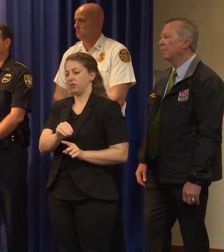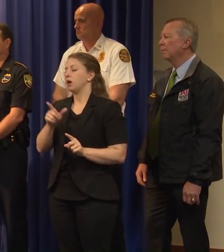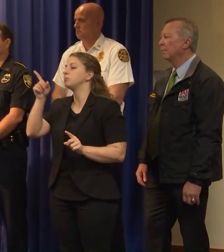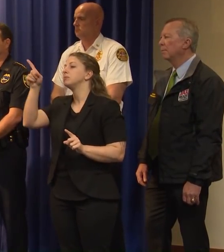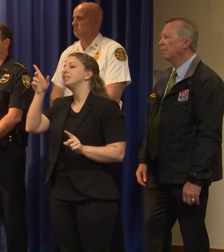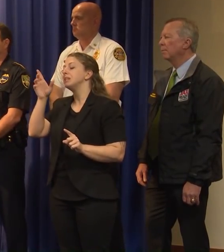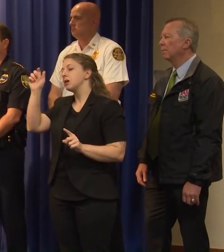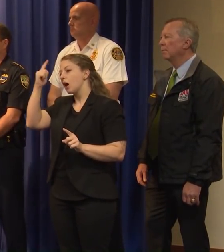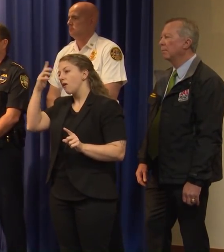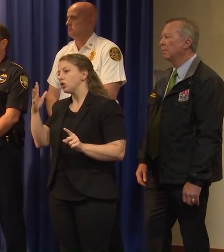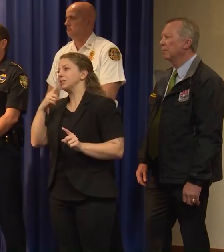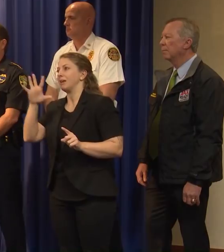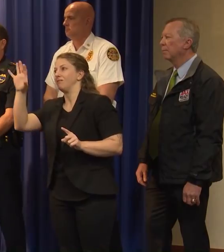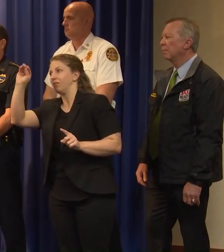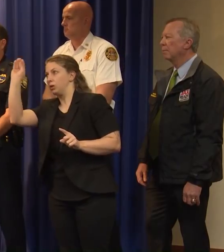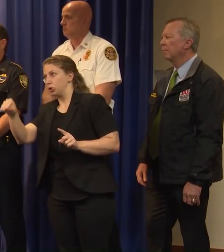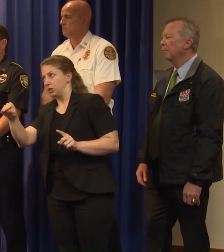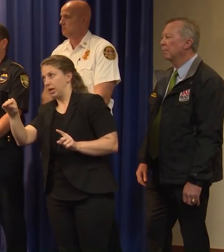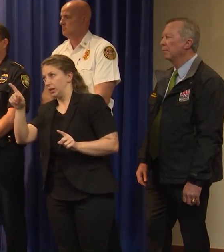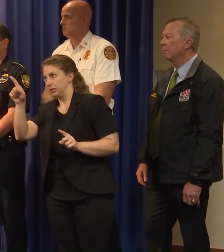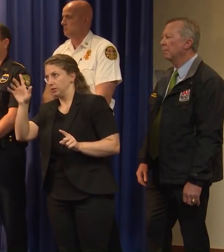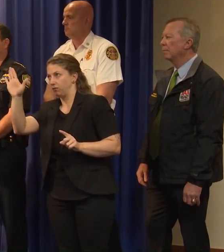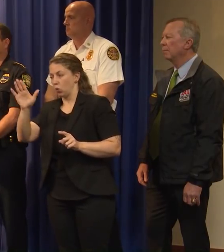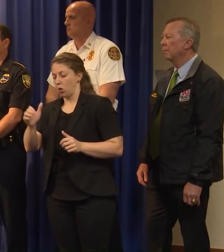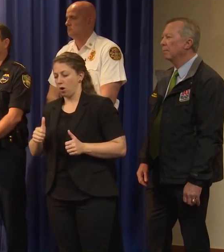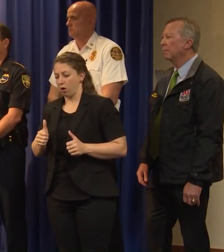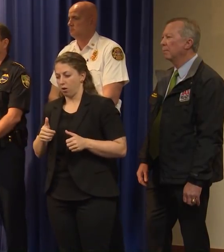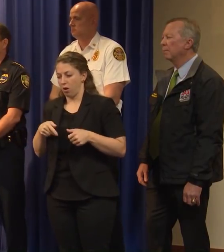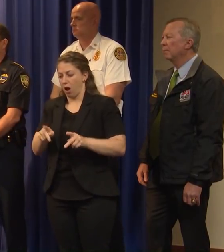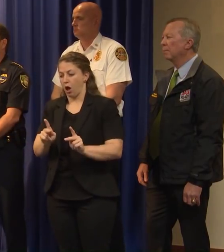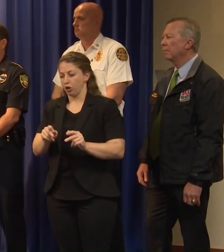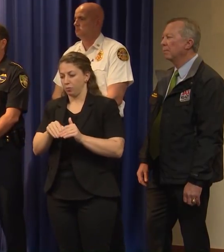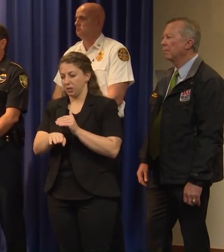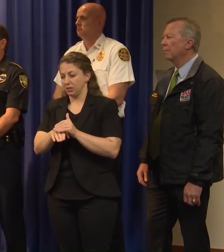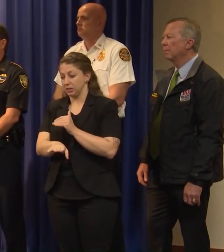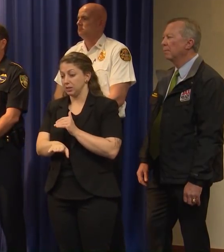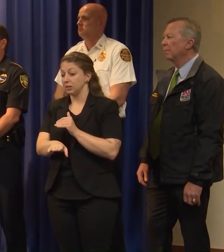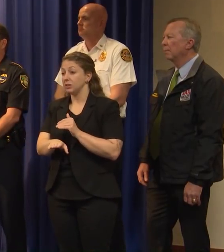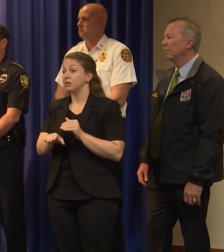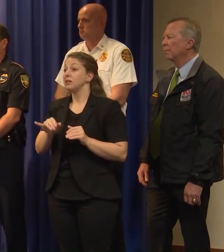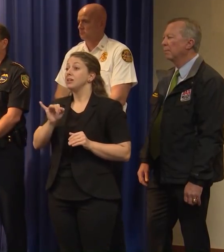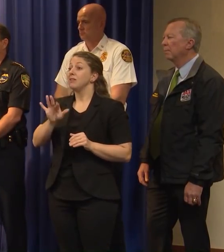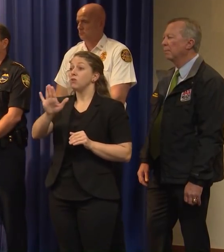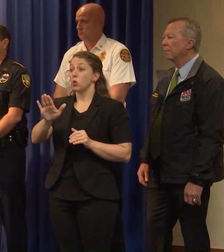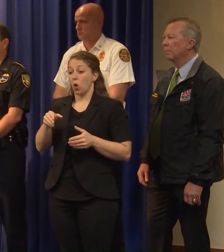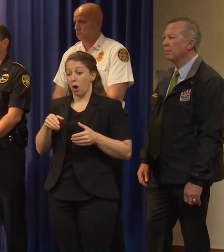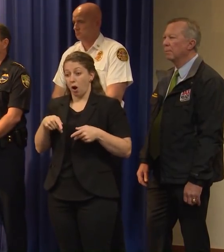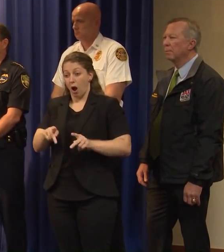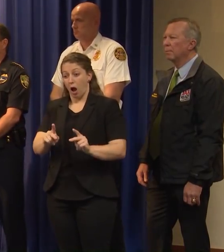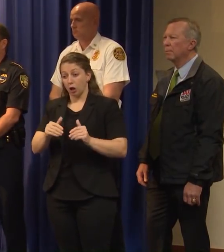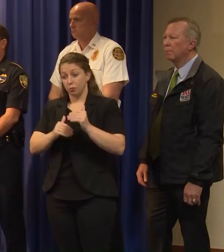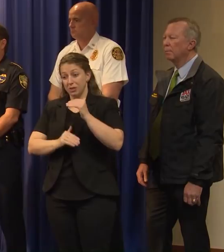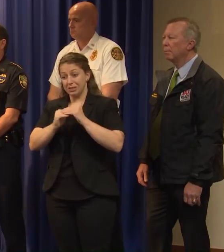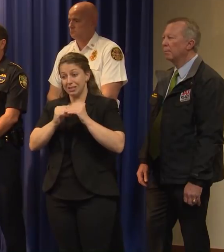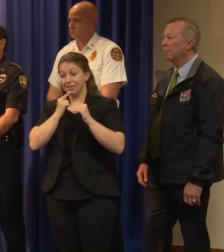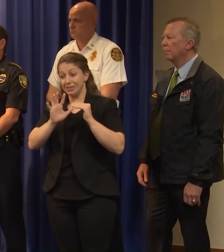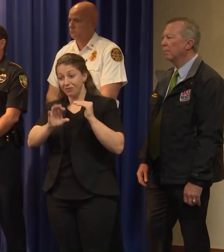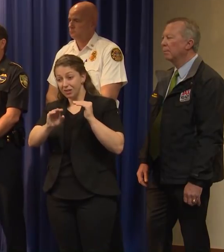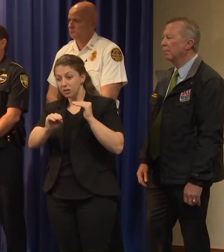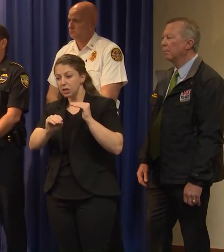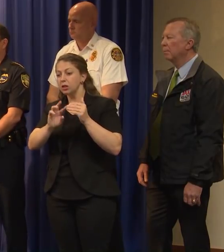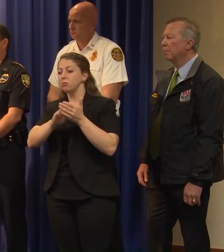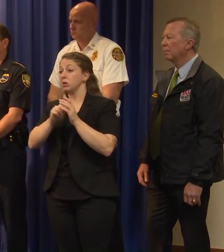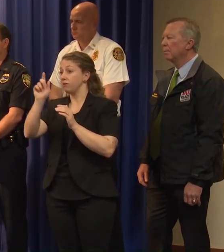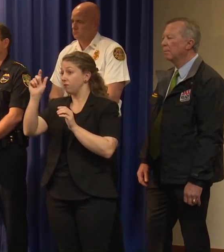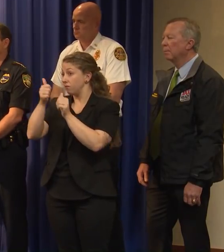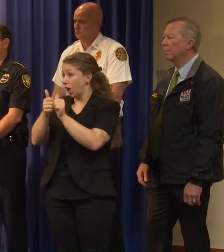occupancy is 50, under the governor's order, you're at 25. So, you go to the most stringent of the two. Uh, in